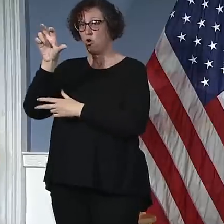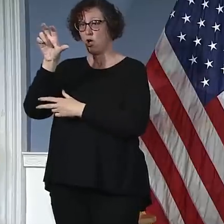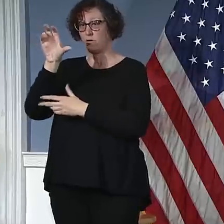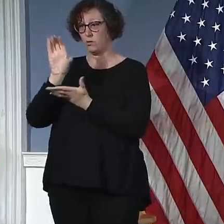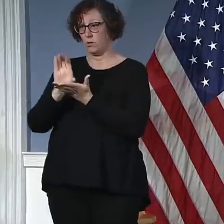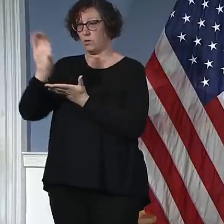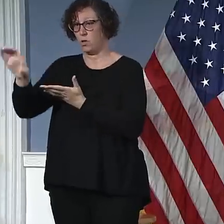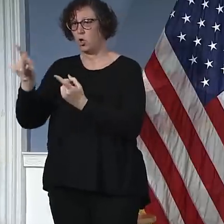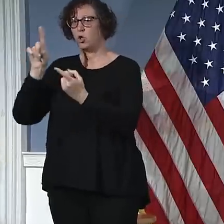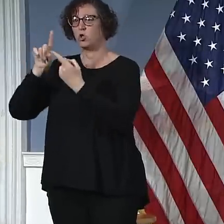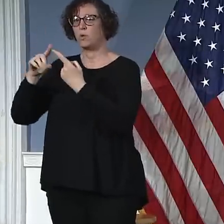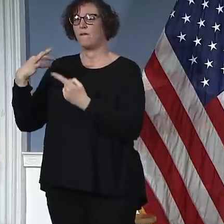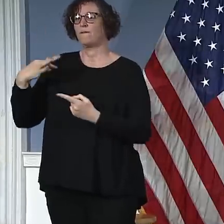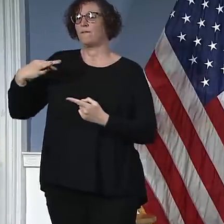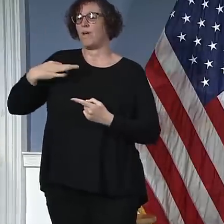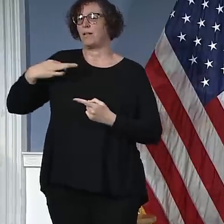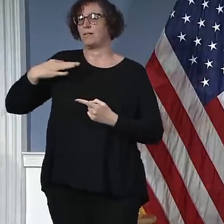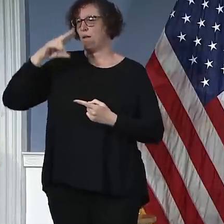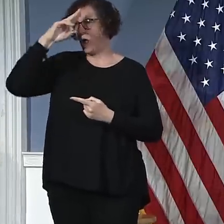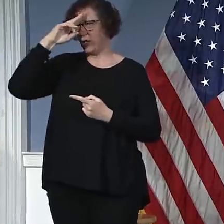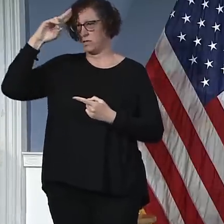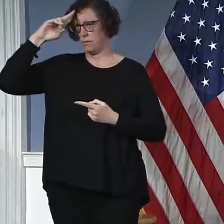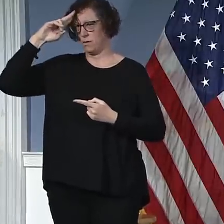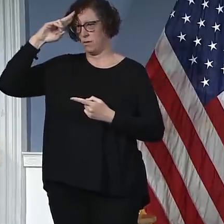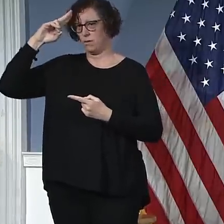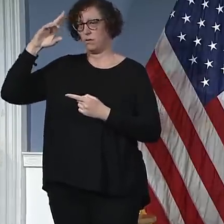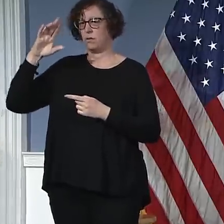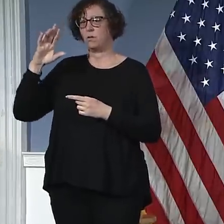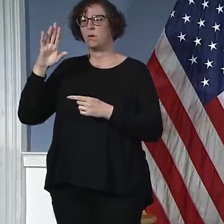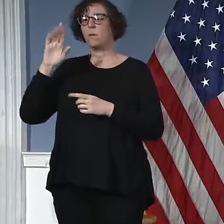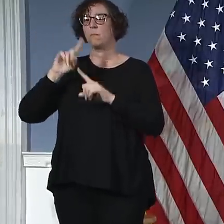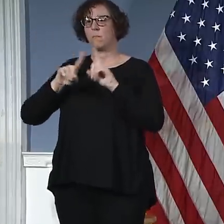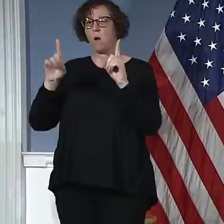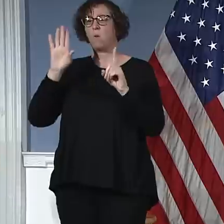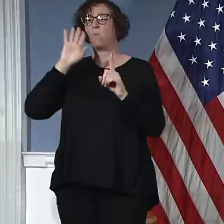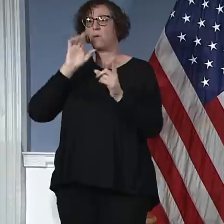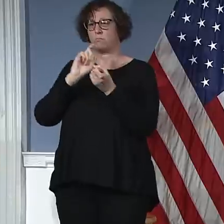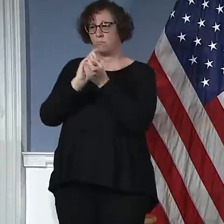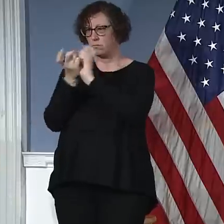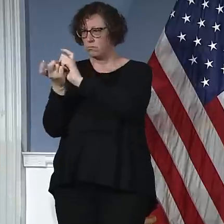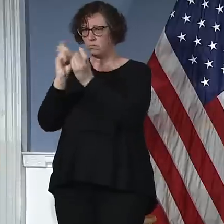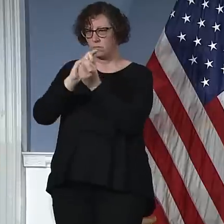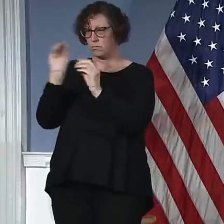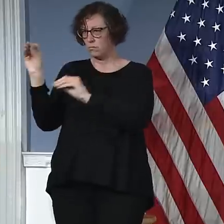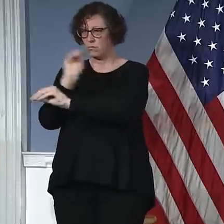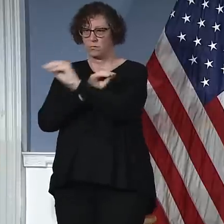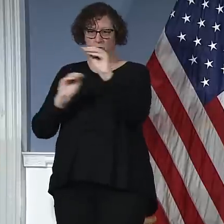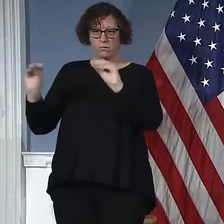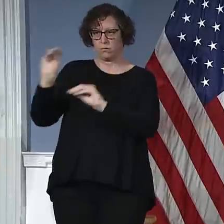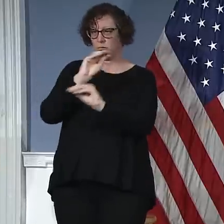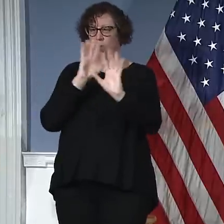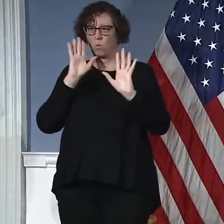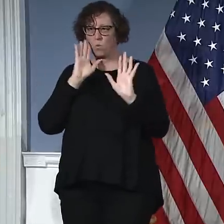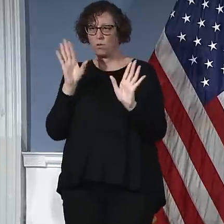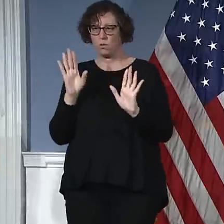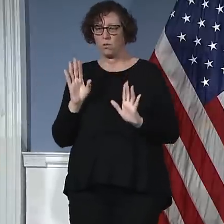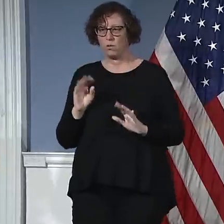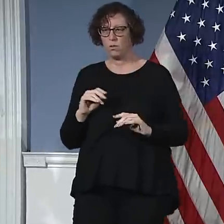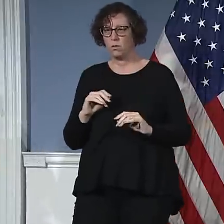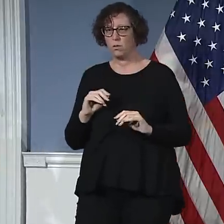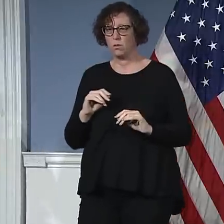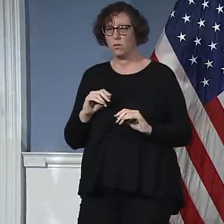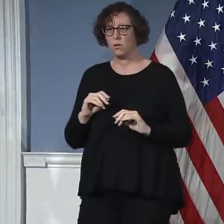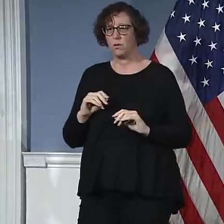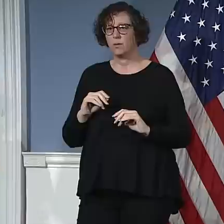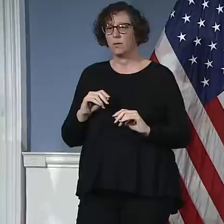our job is to make sure that there's no hospital of any kind in the city that hits that crucial point